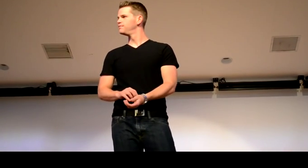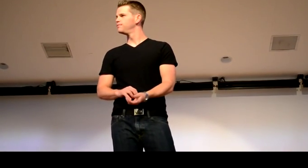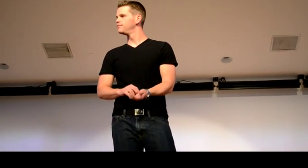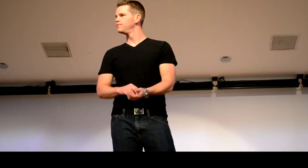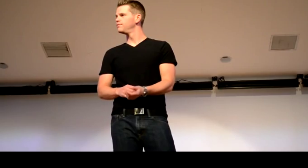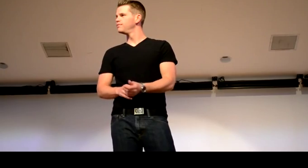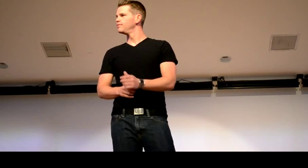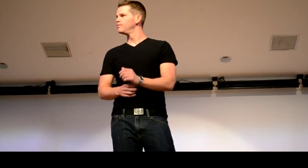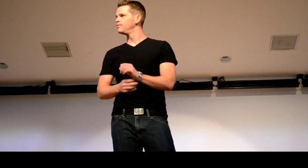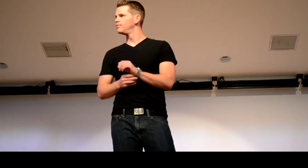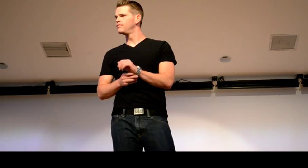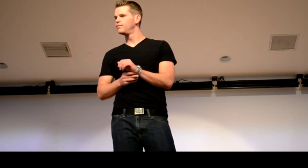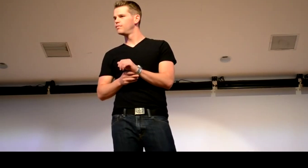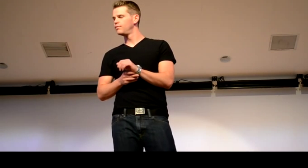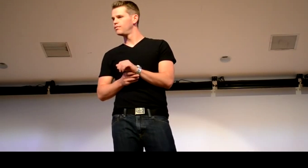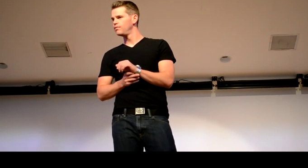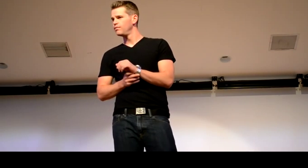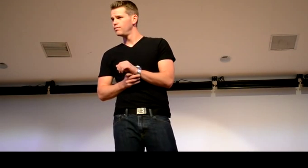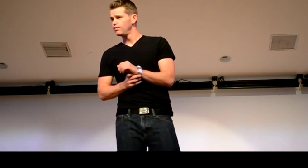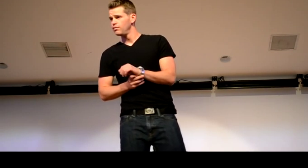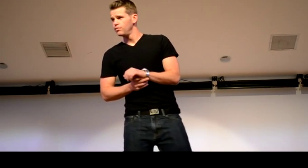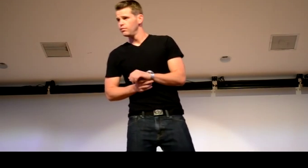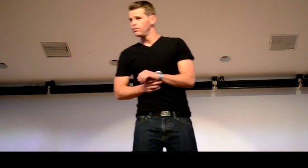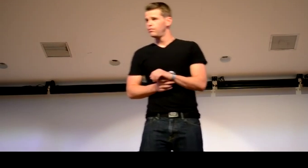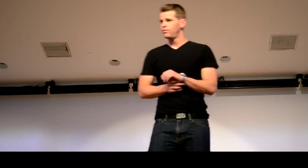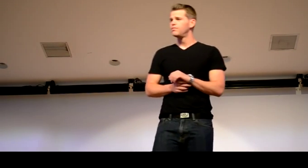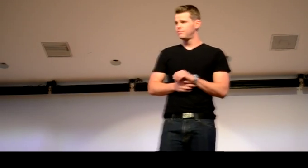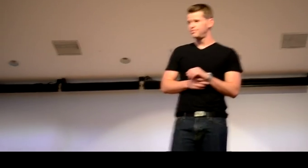young girls um what's your ideal date